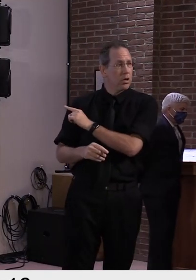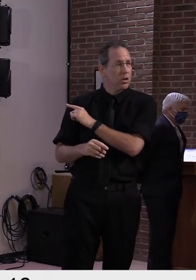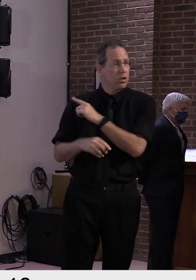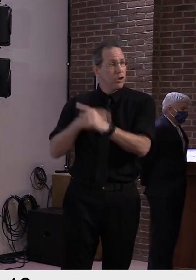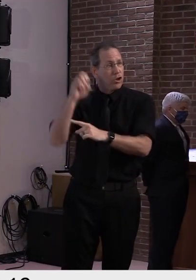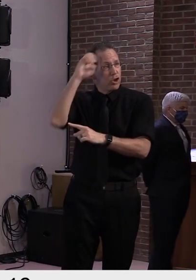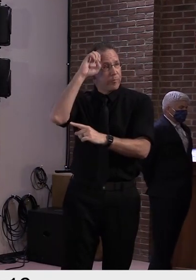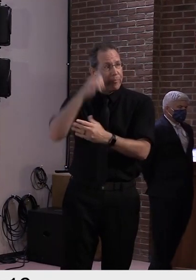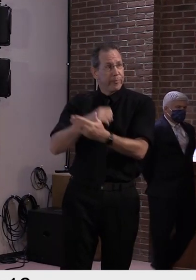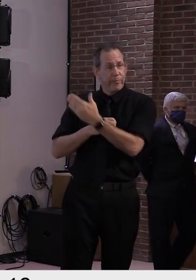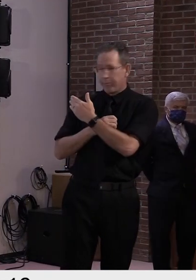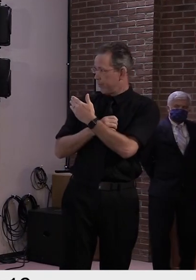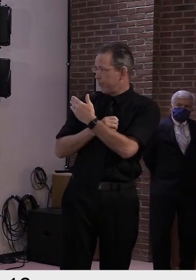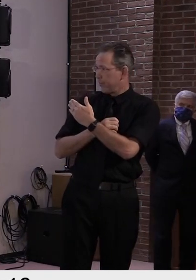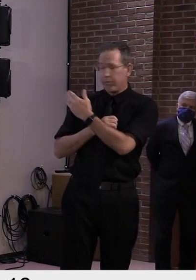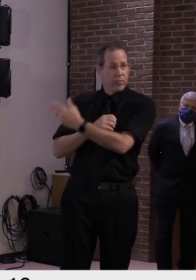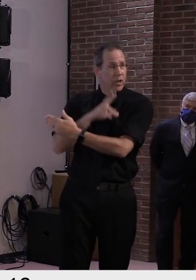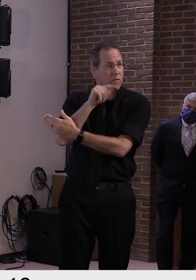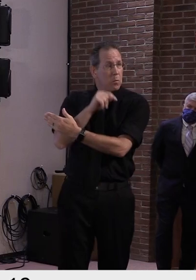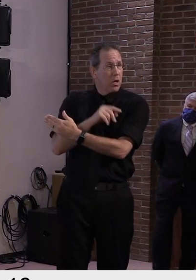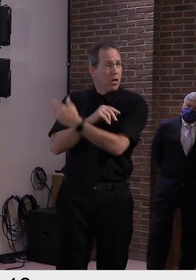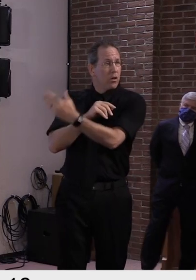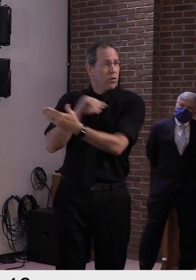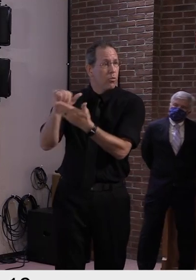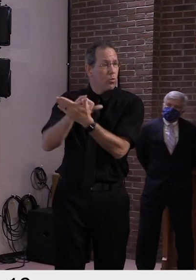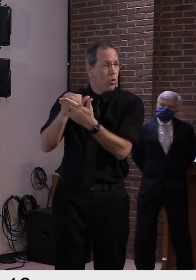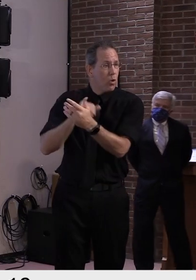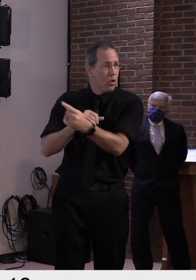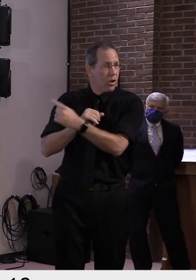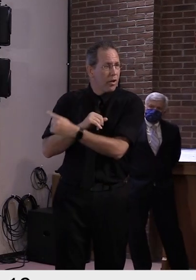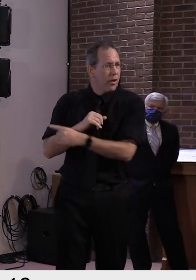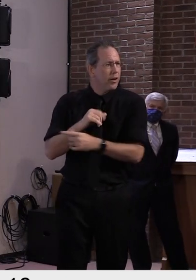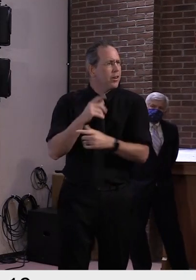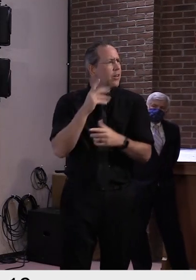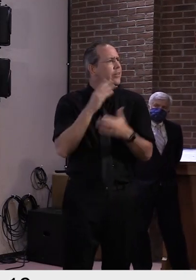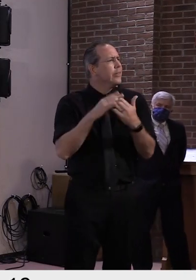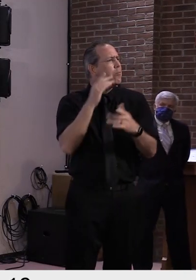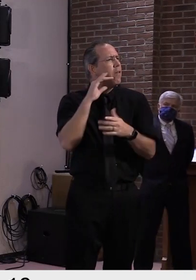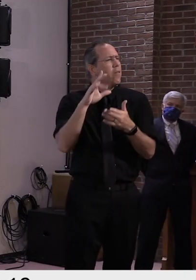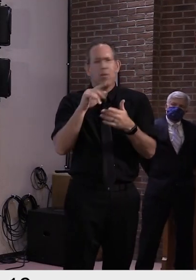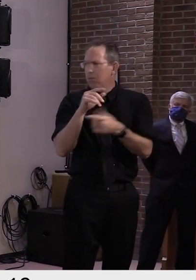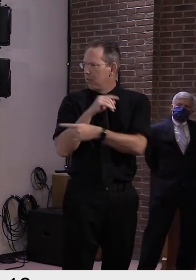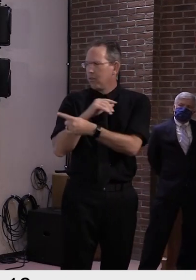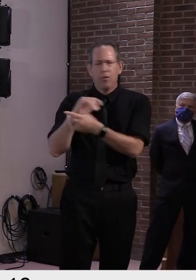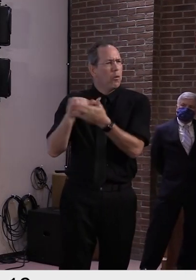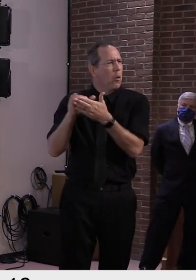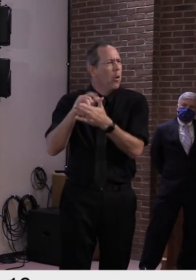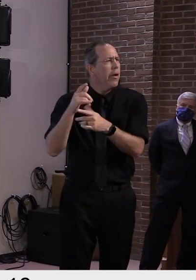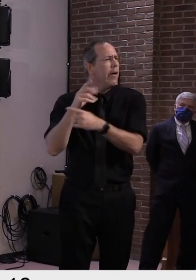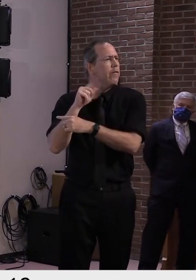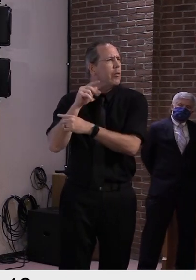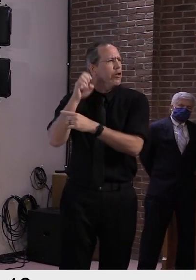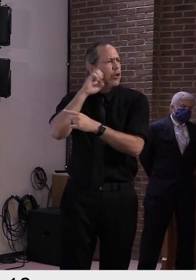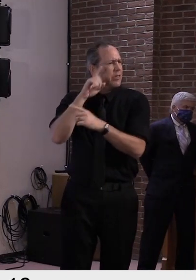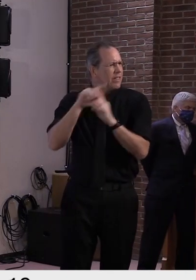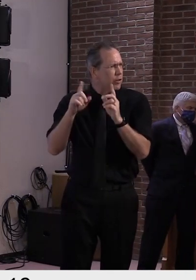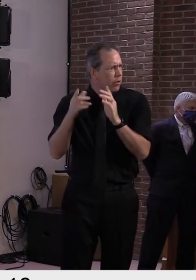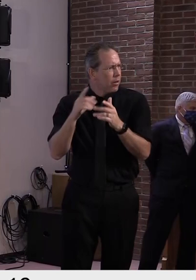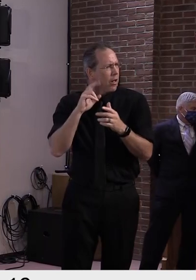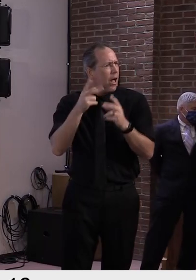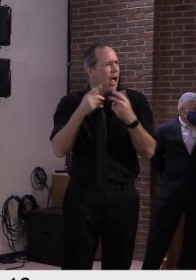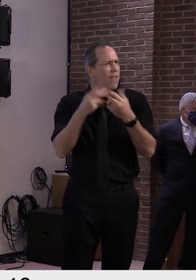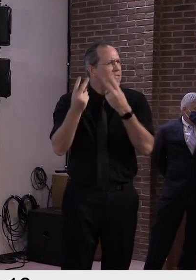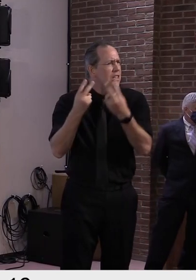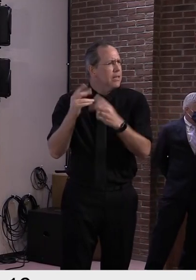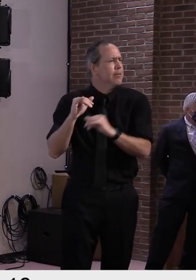can see this difference and the fact that by evaluating ourselves on a county-by-county basis to New York, Connecticut, New Jersey, and the